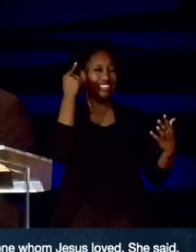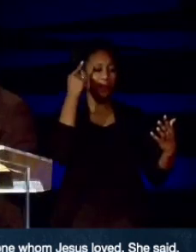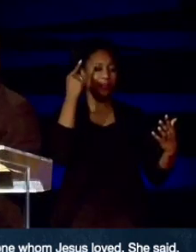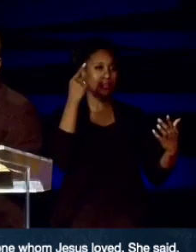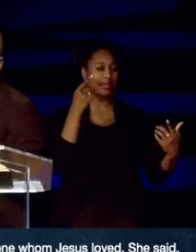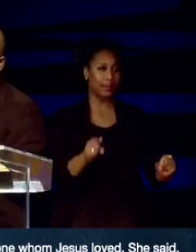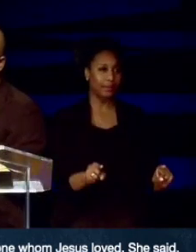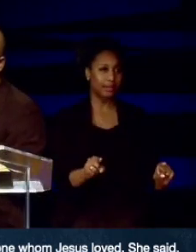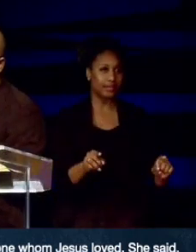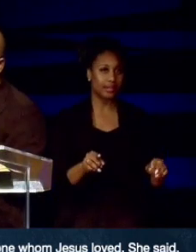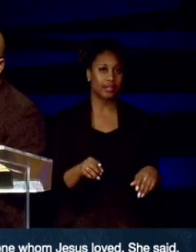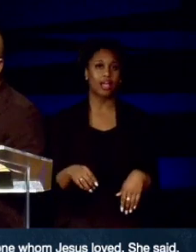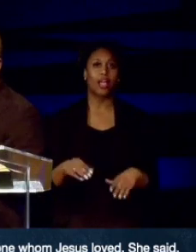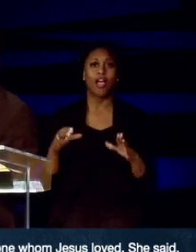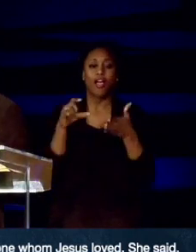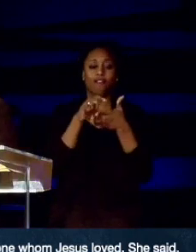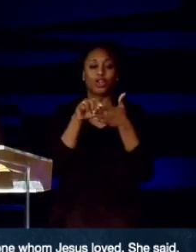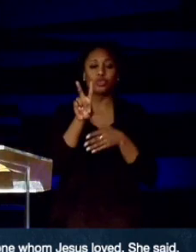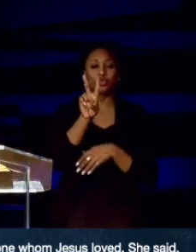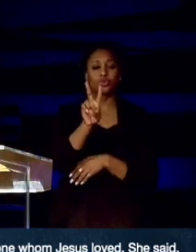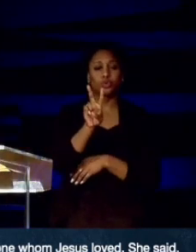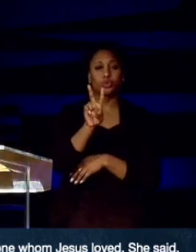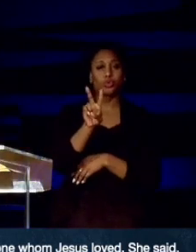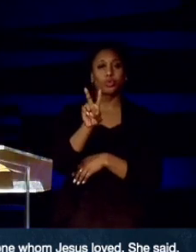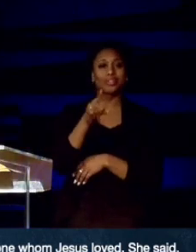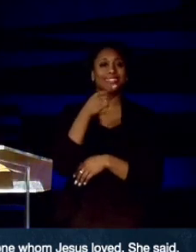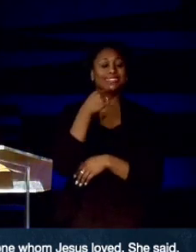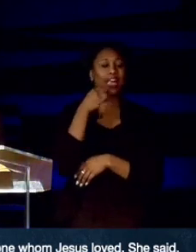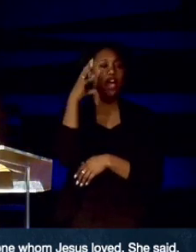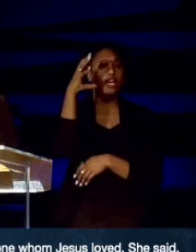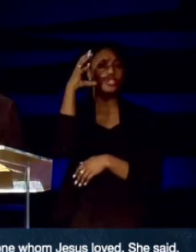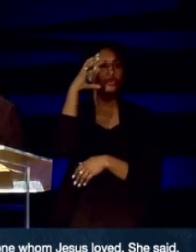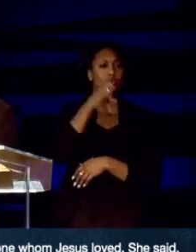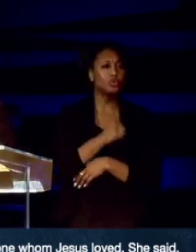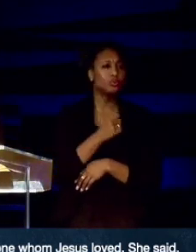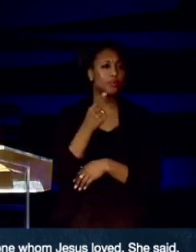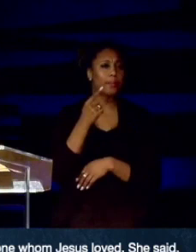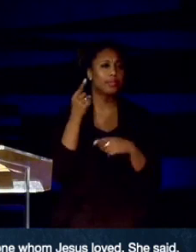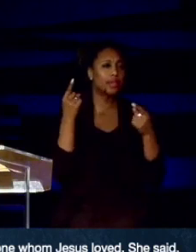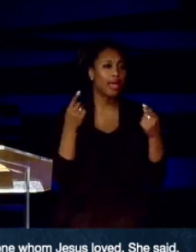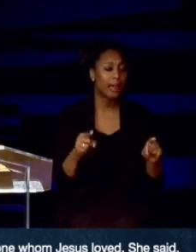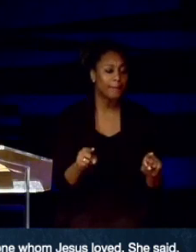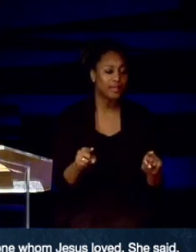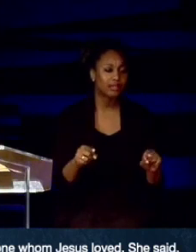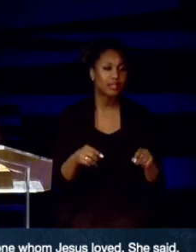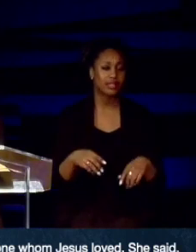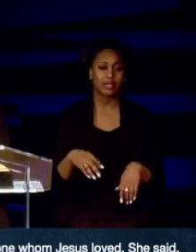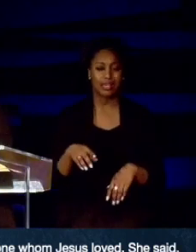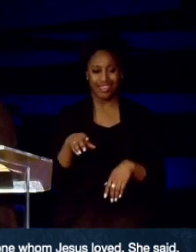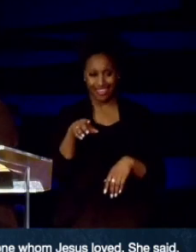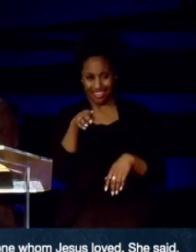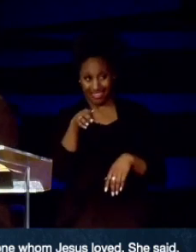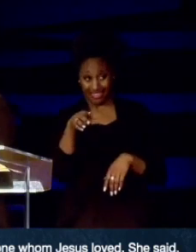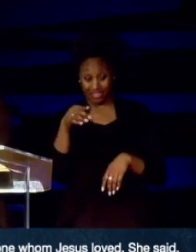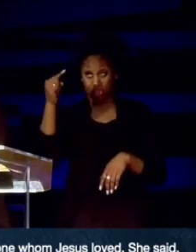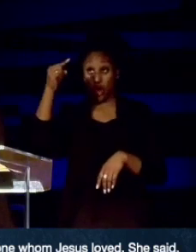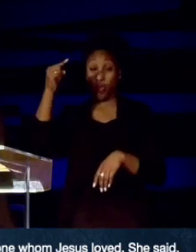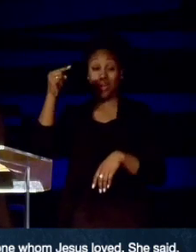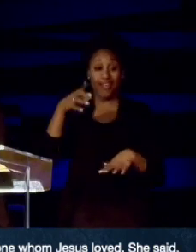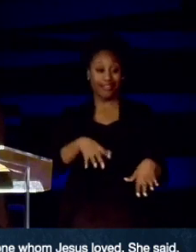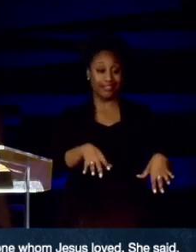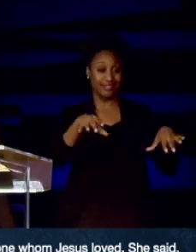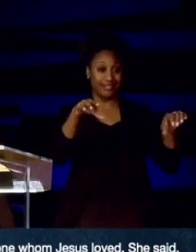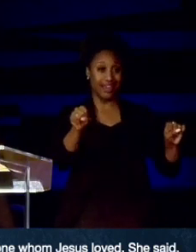2 of chapter 20 says, this is her presumption. They have taken the